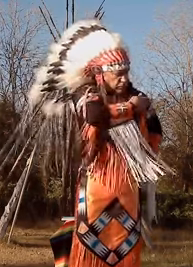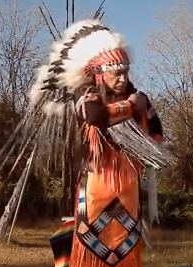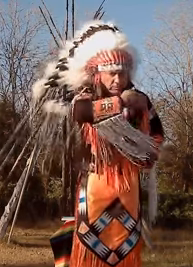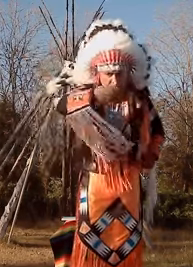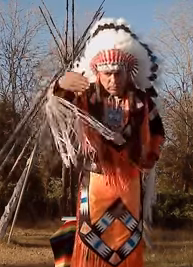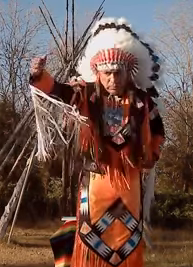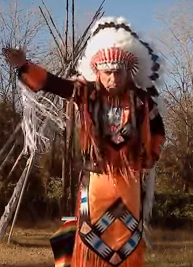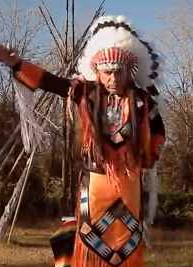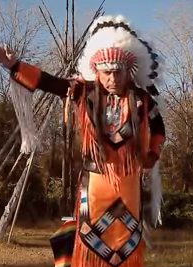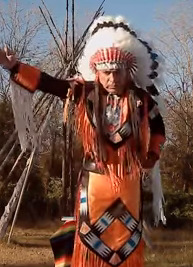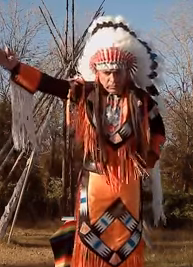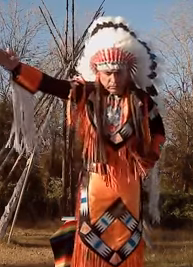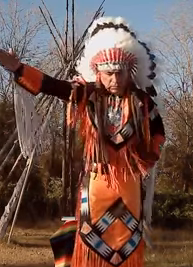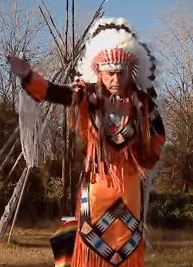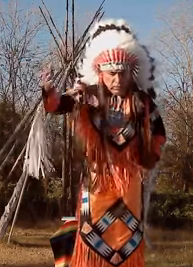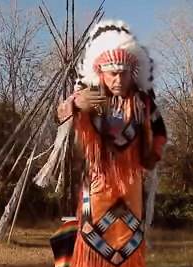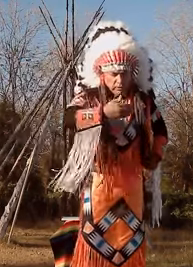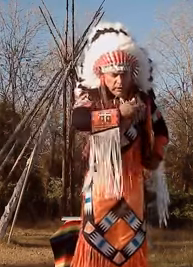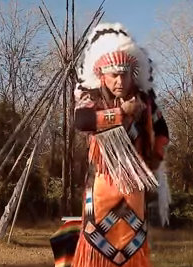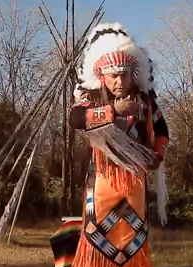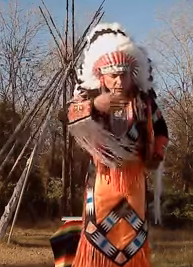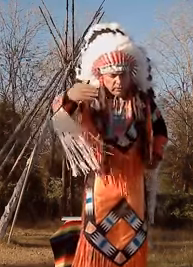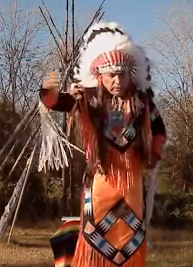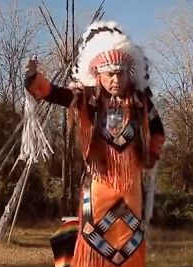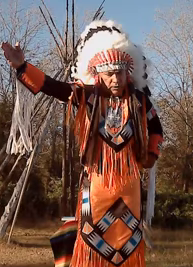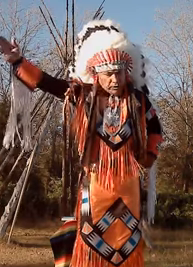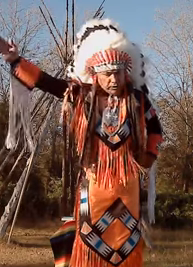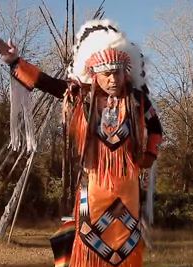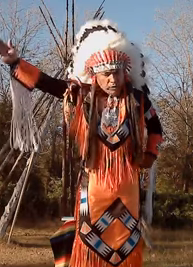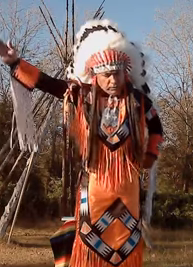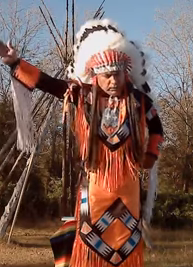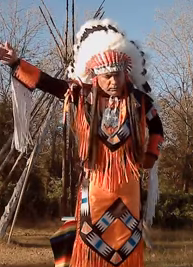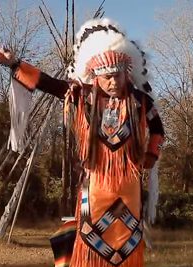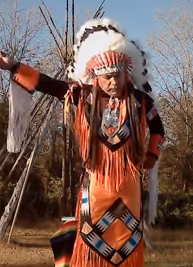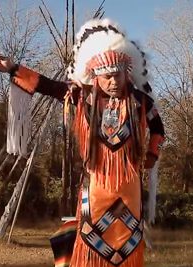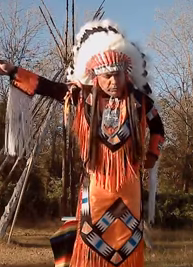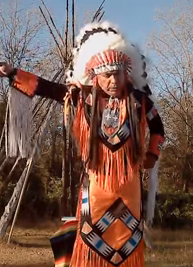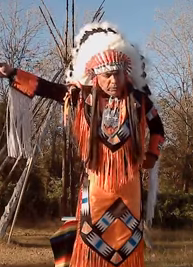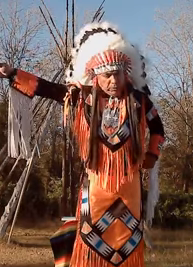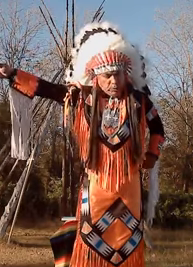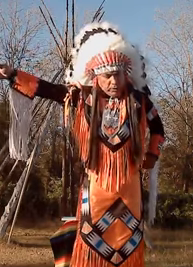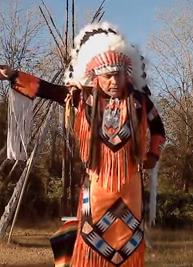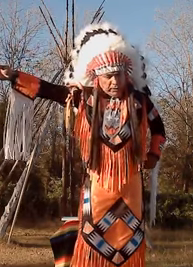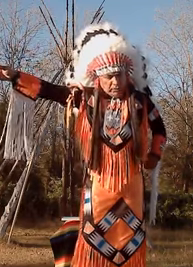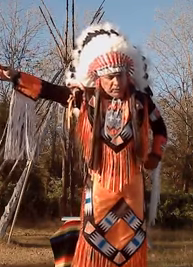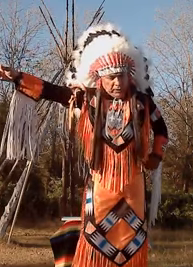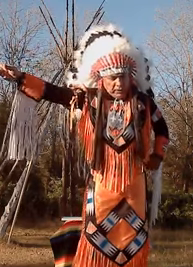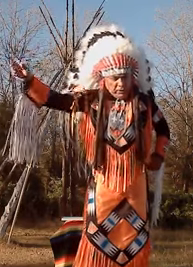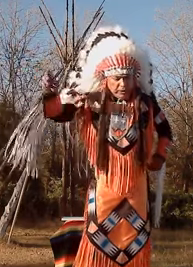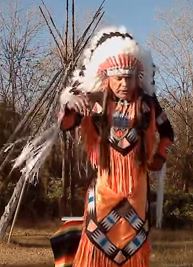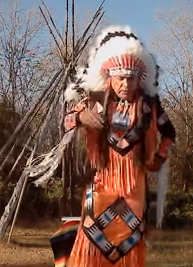okay that's that's gold and you maybe can point in that direction